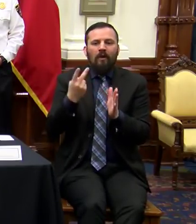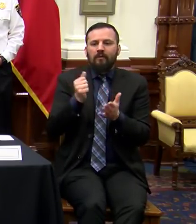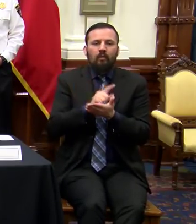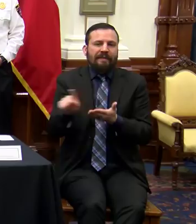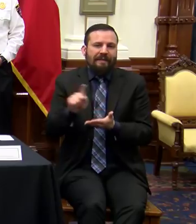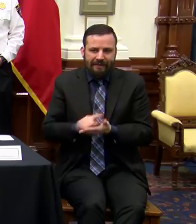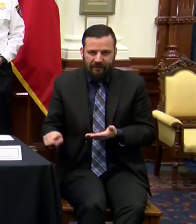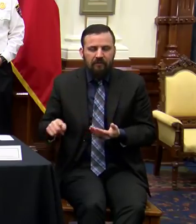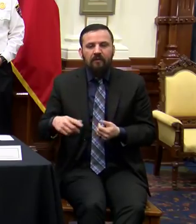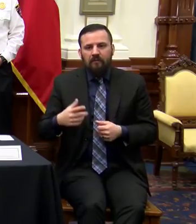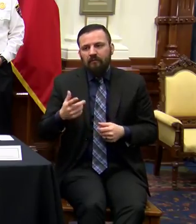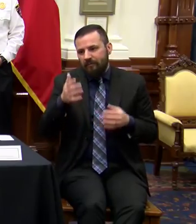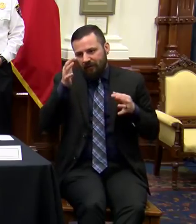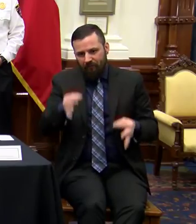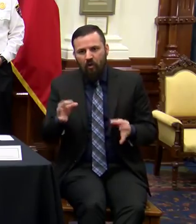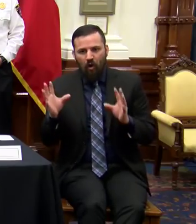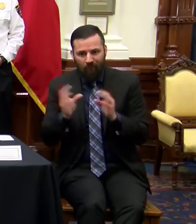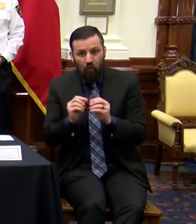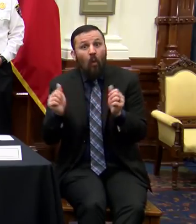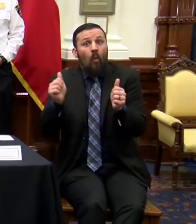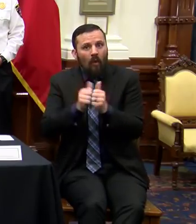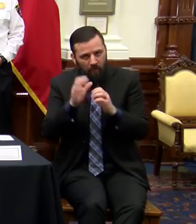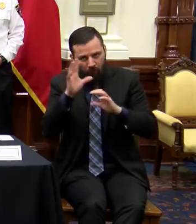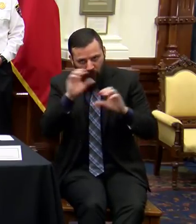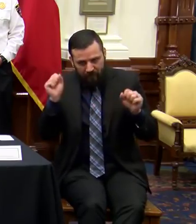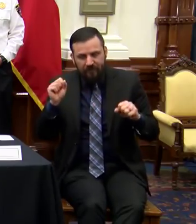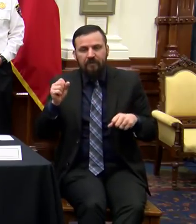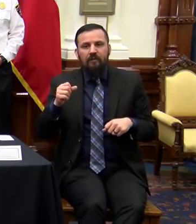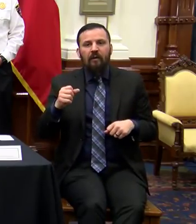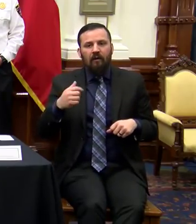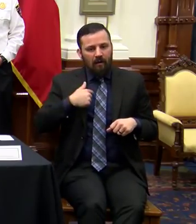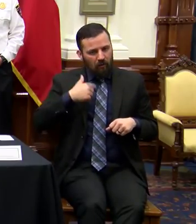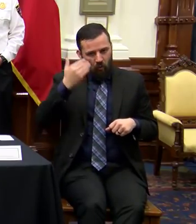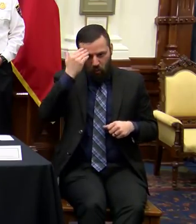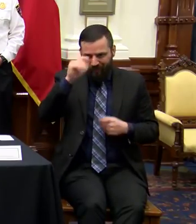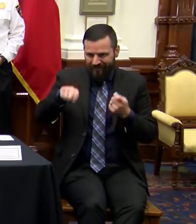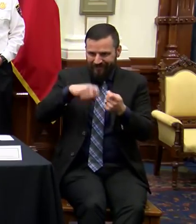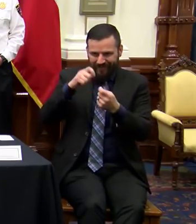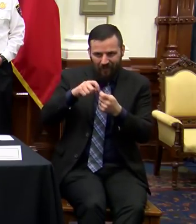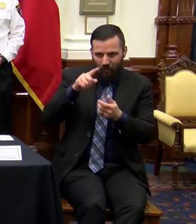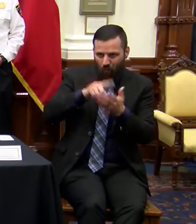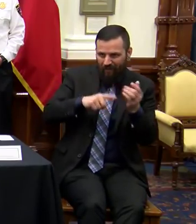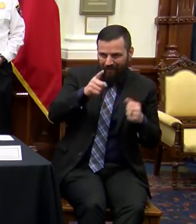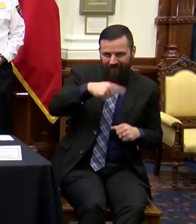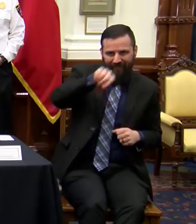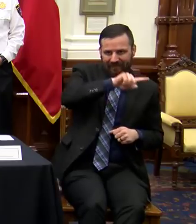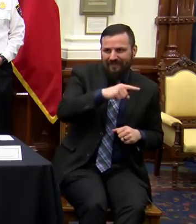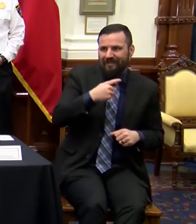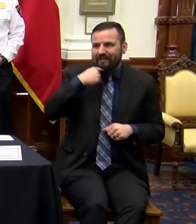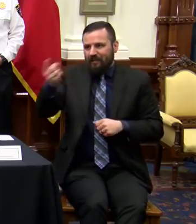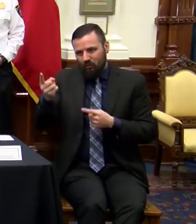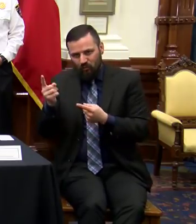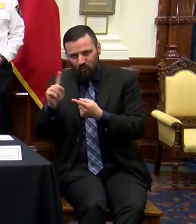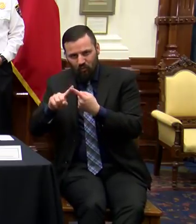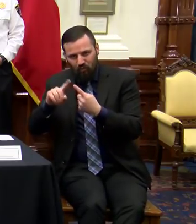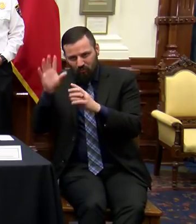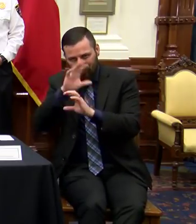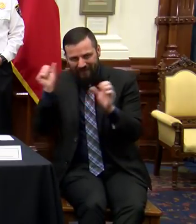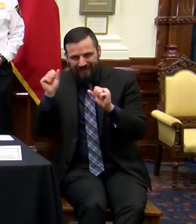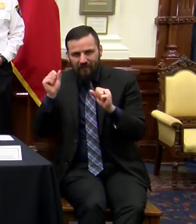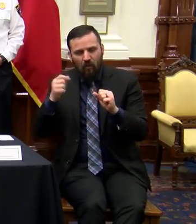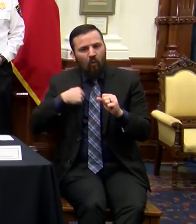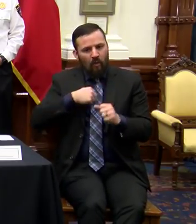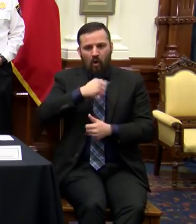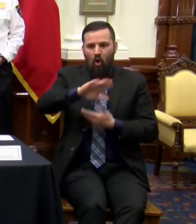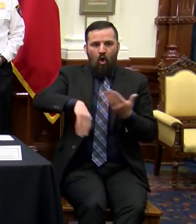Definitely conferences that we have with the president. And so I know exactly what the other governors are saying to the president. And we all have